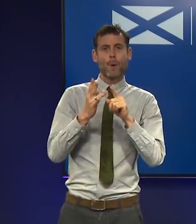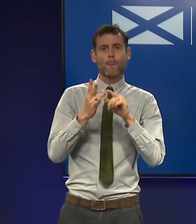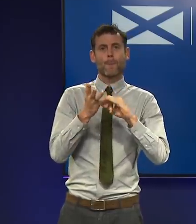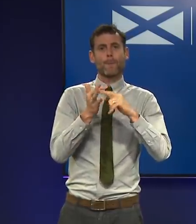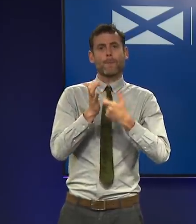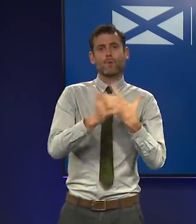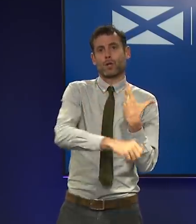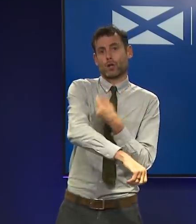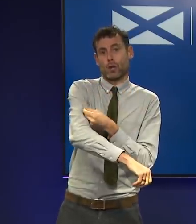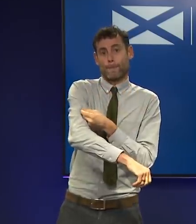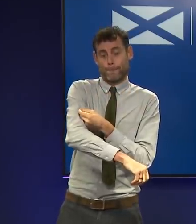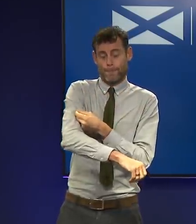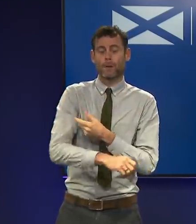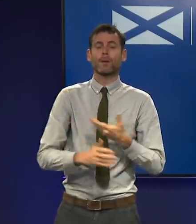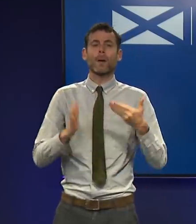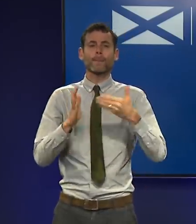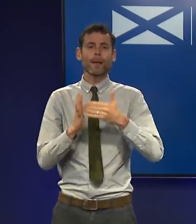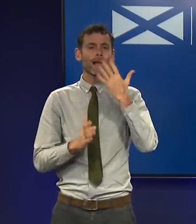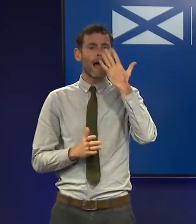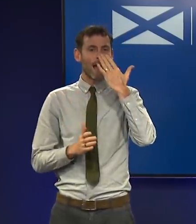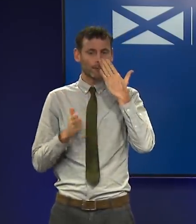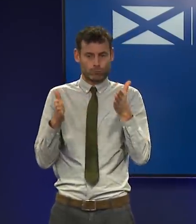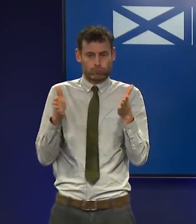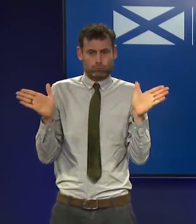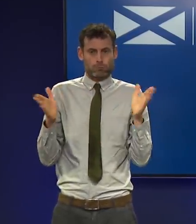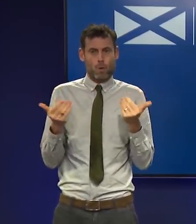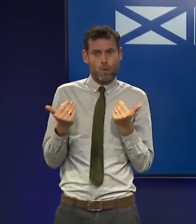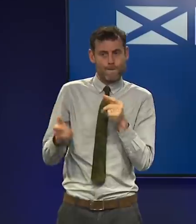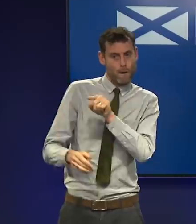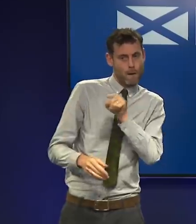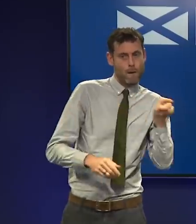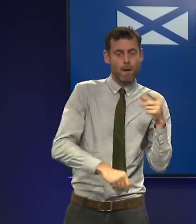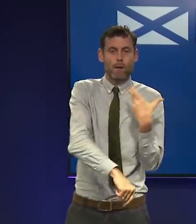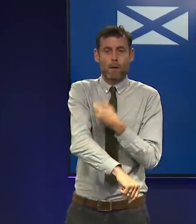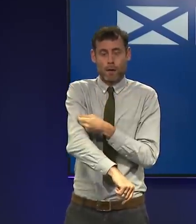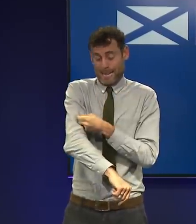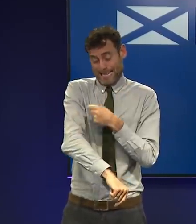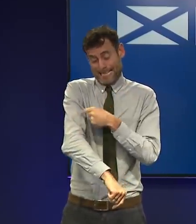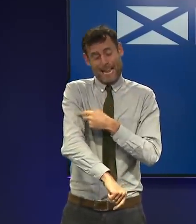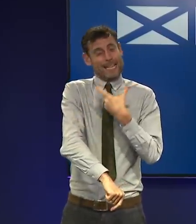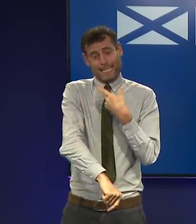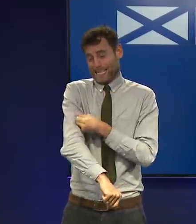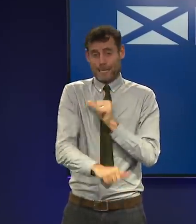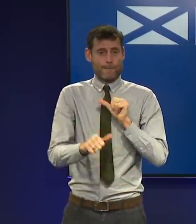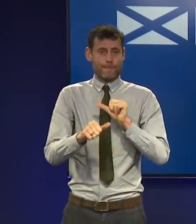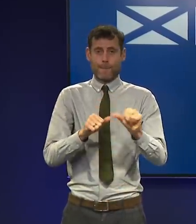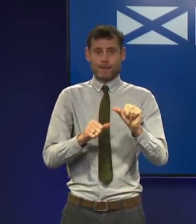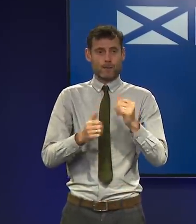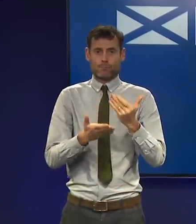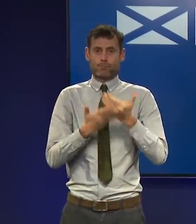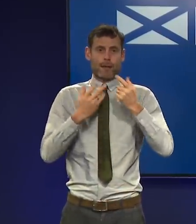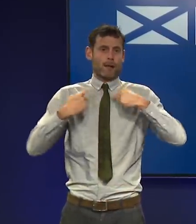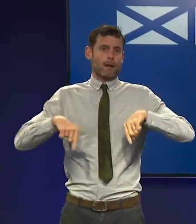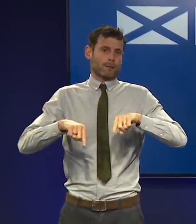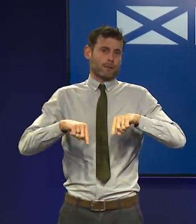as is possible. Vaccines do remain our best line of defence, and I want to stress at this point, if,